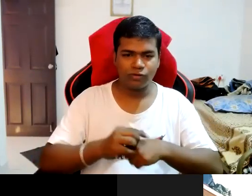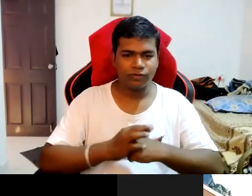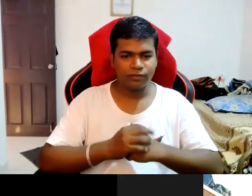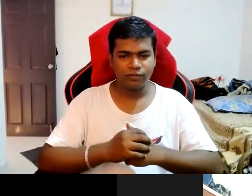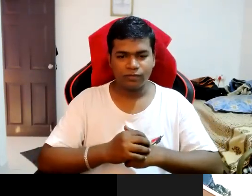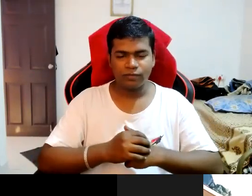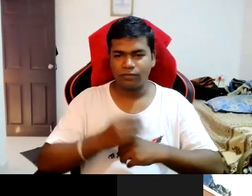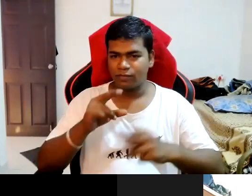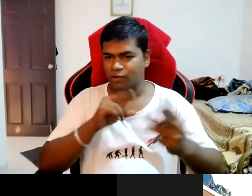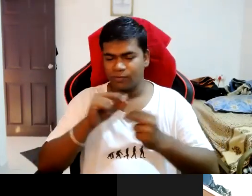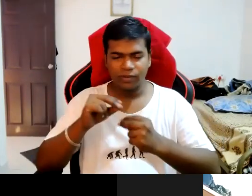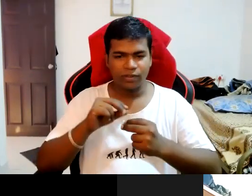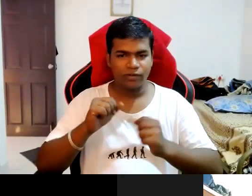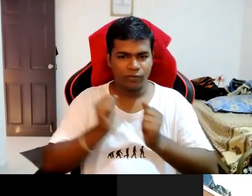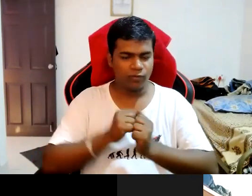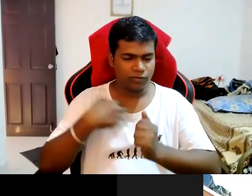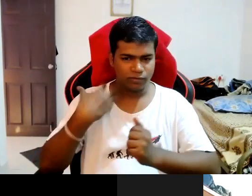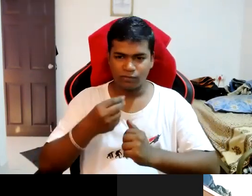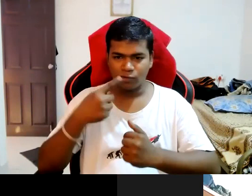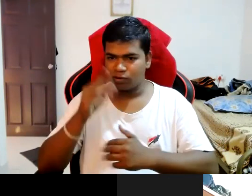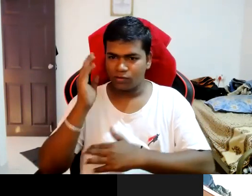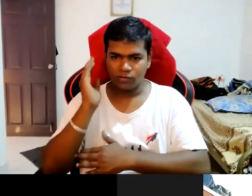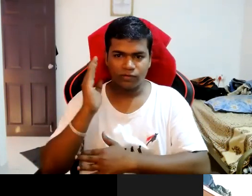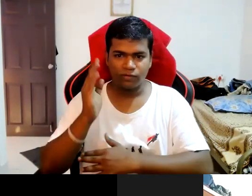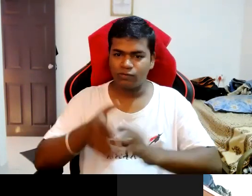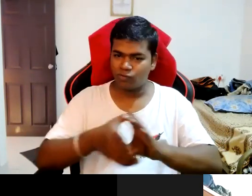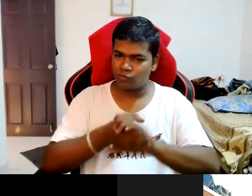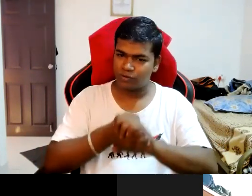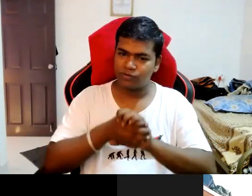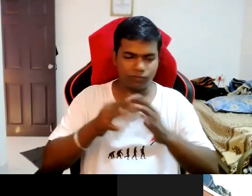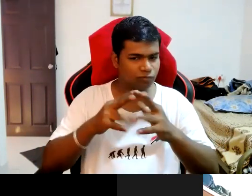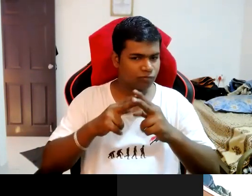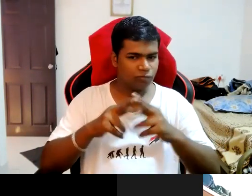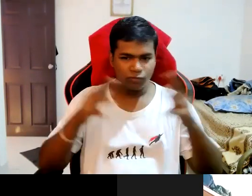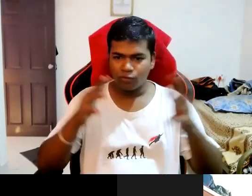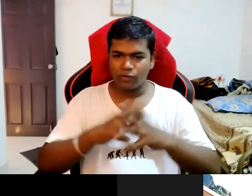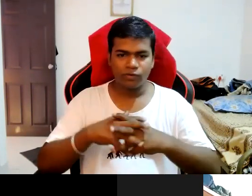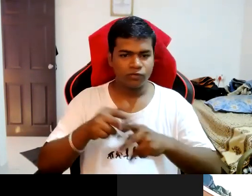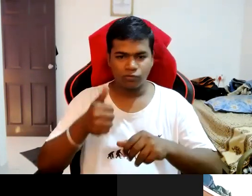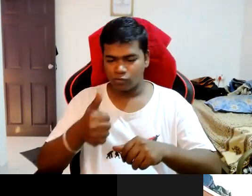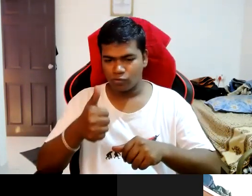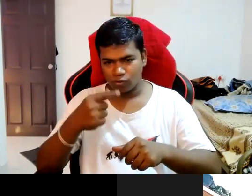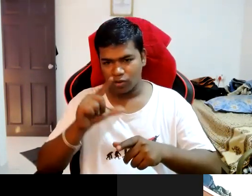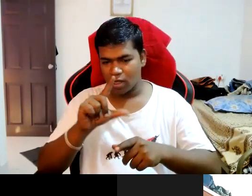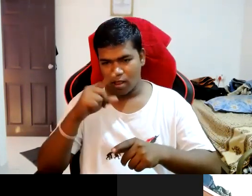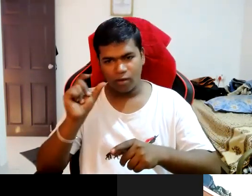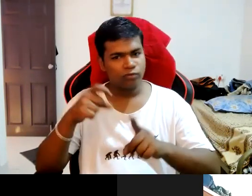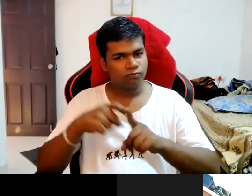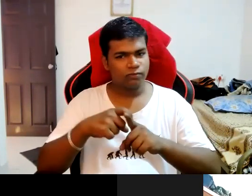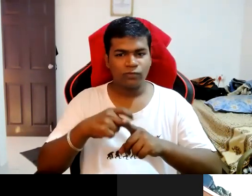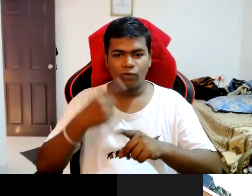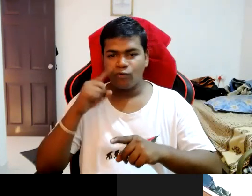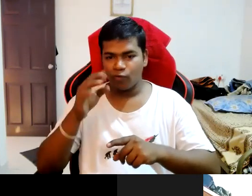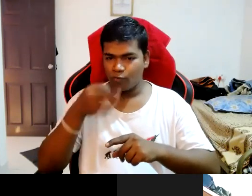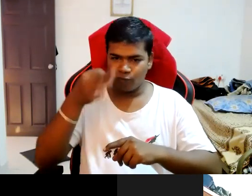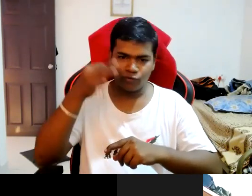coming and speaking with us for this session uh wishing you very very good luck for your future and thanks so much